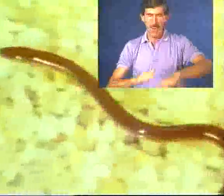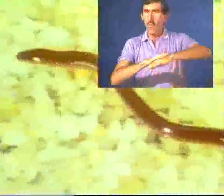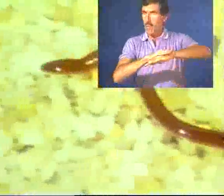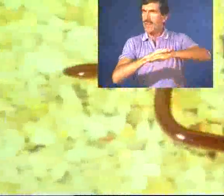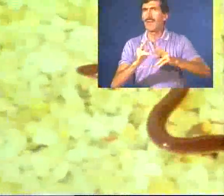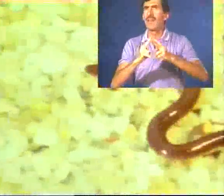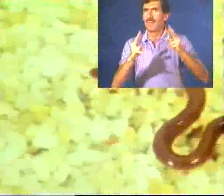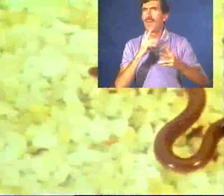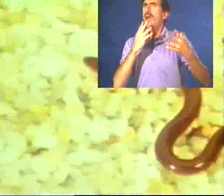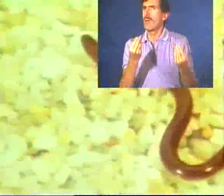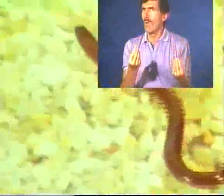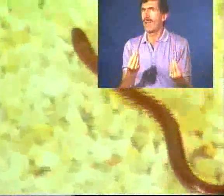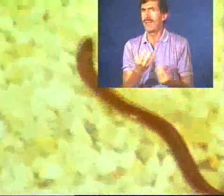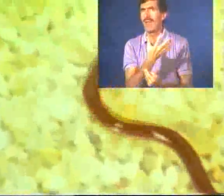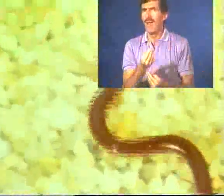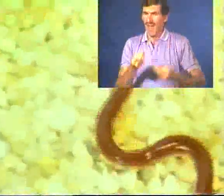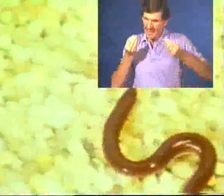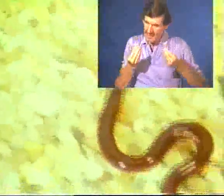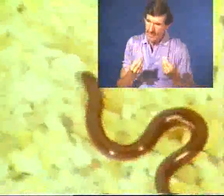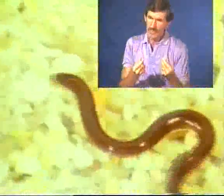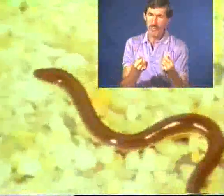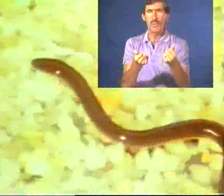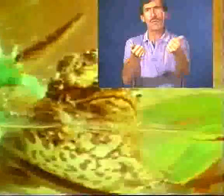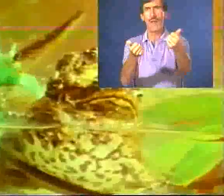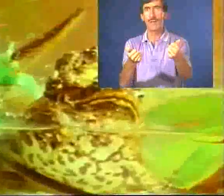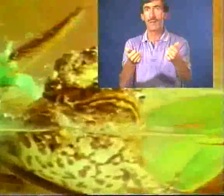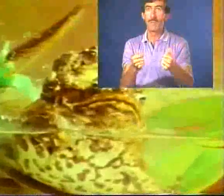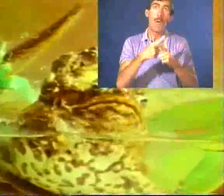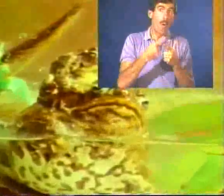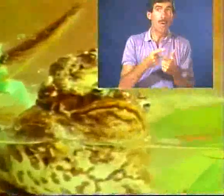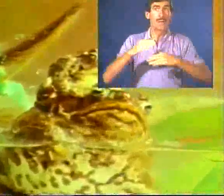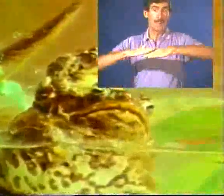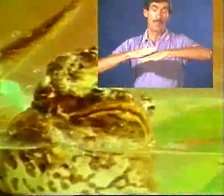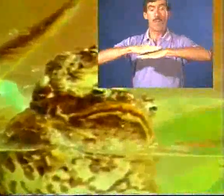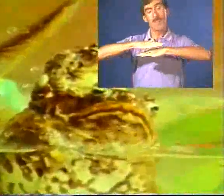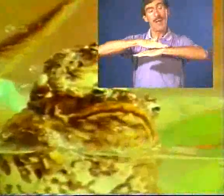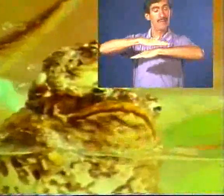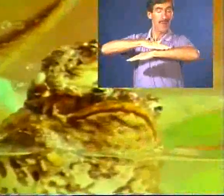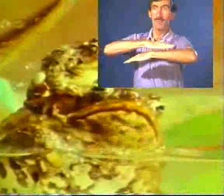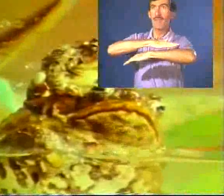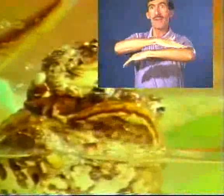The skin is very wet, and even smoother yet, for it's as bumpy as can be.